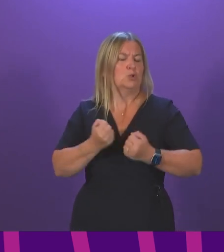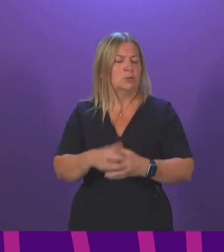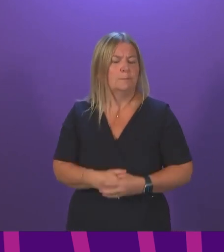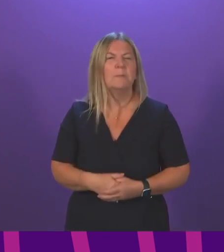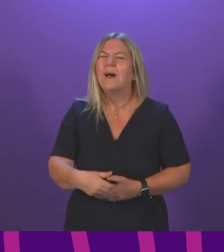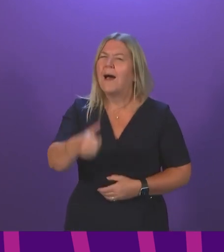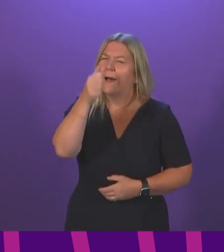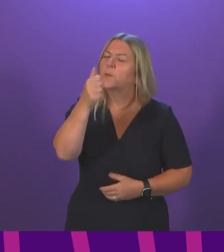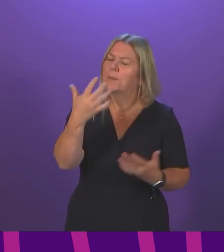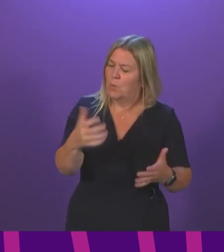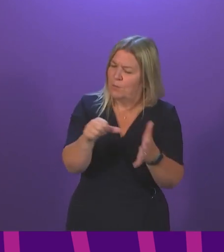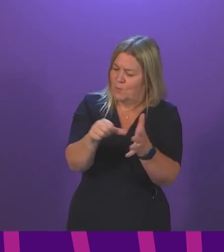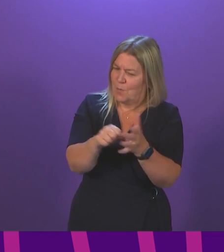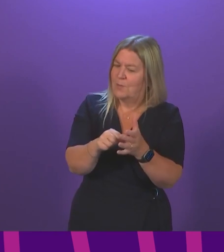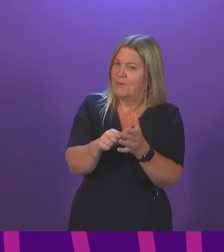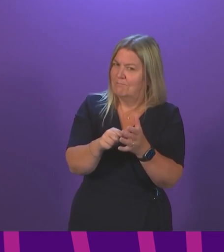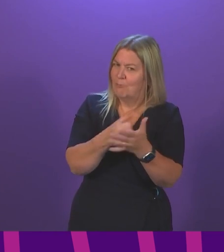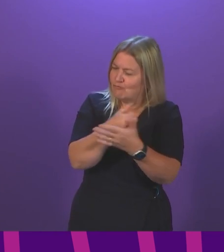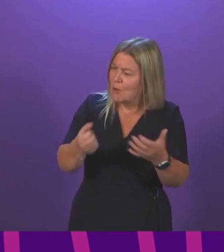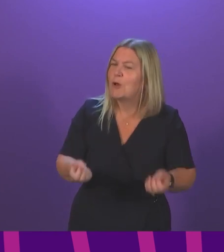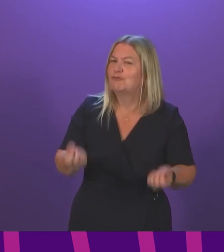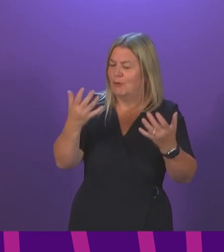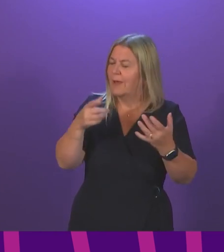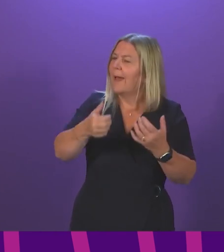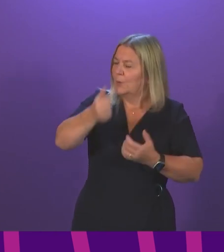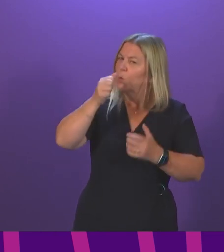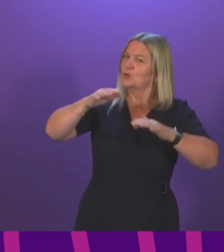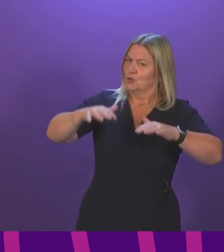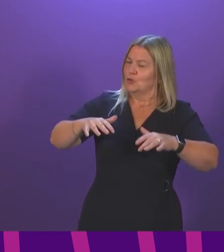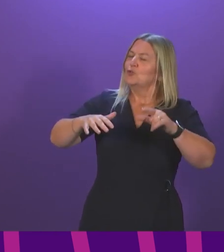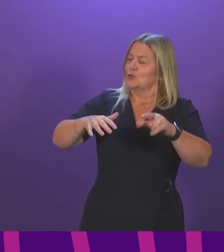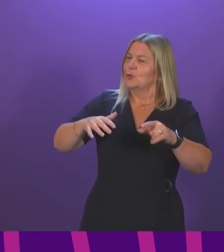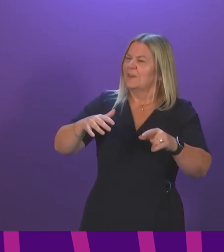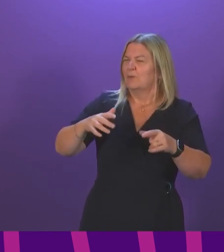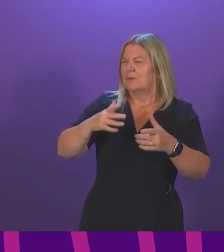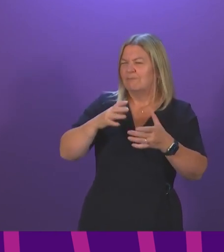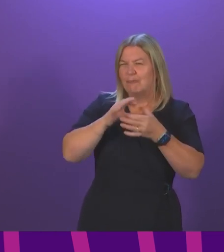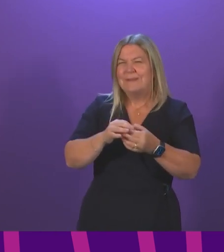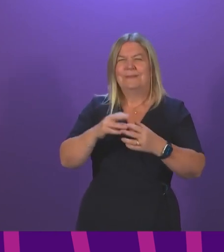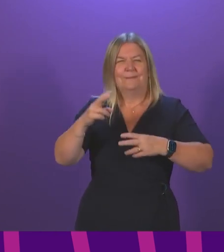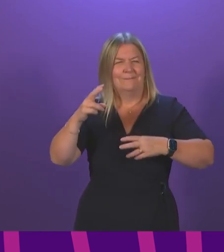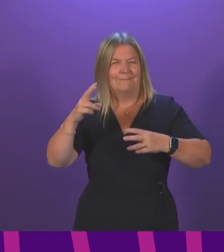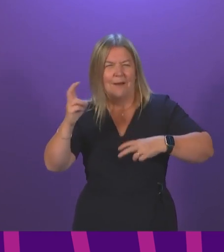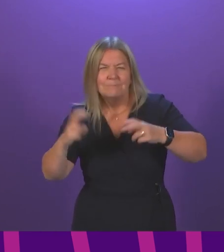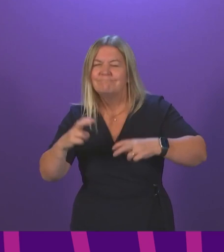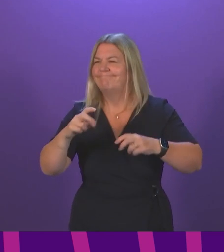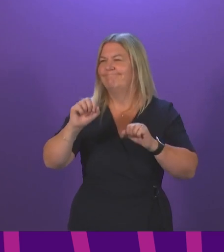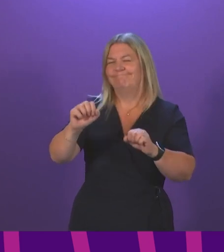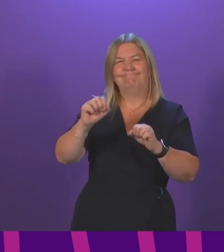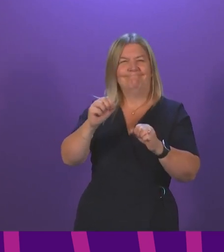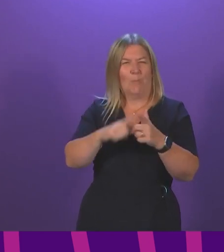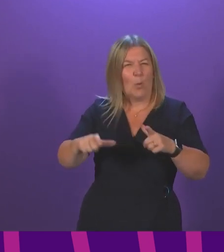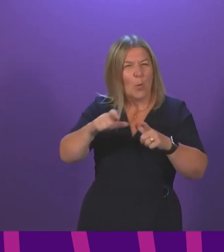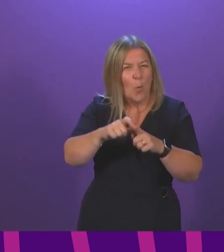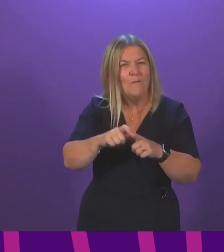I know members are aware of the reasons lying behind that dispute arising out of an agreement during Covid for enhanced rest day